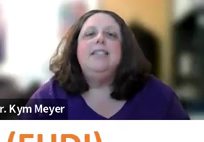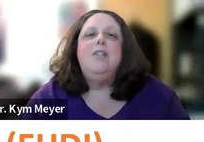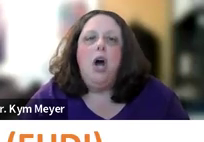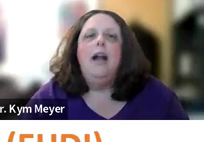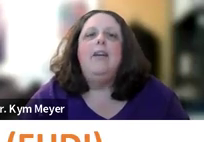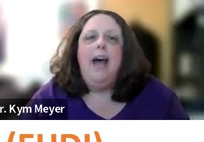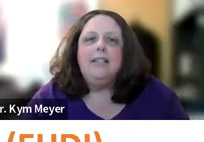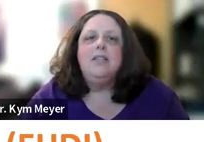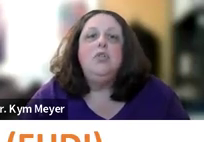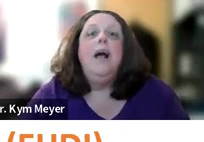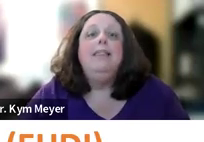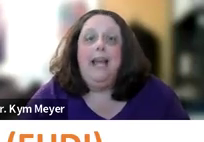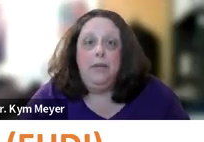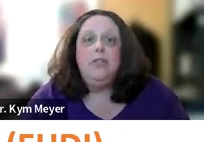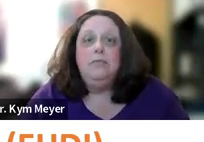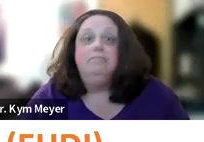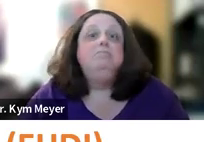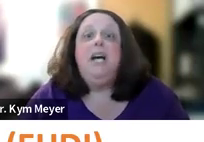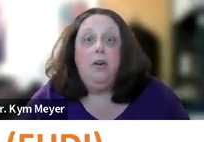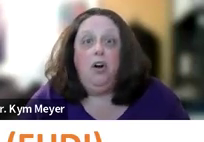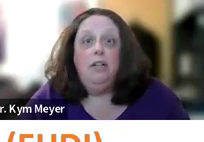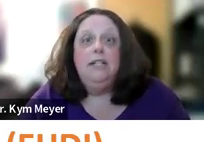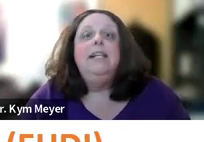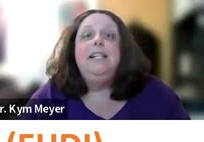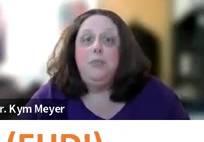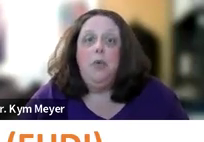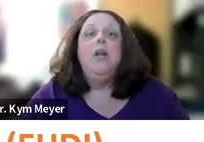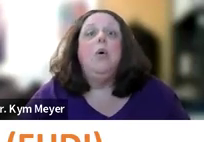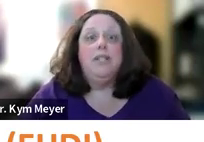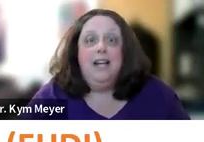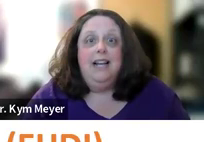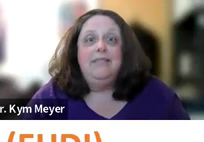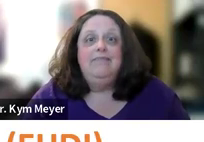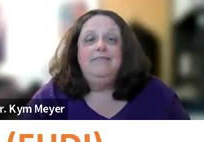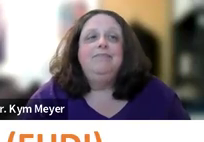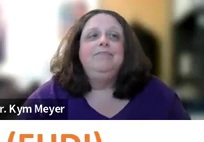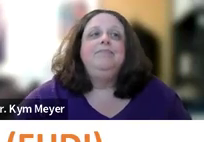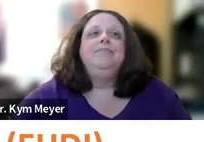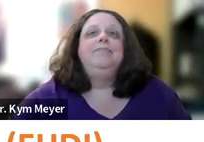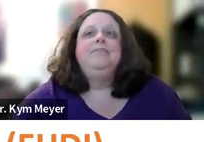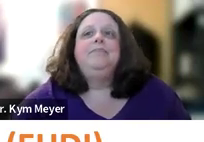a child does not have access to language at all, spoken or signed.